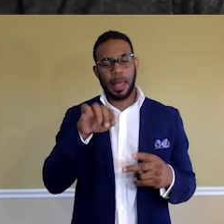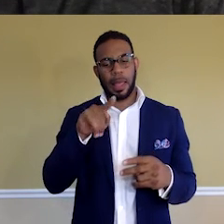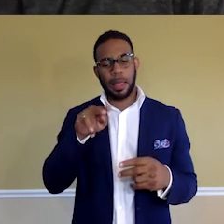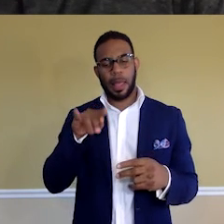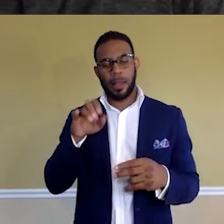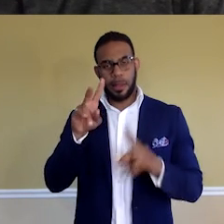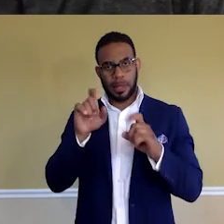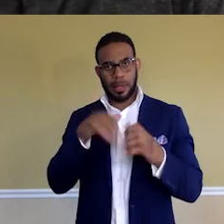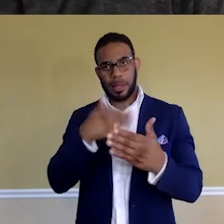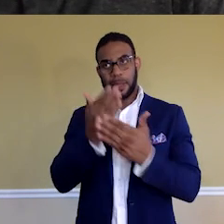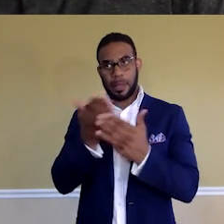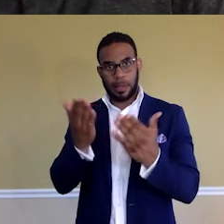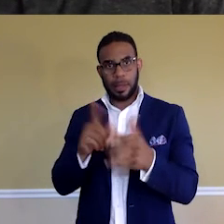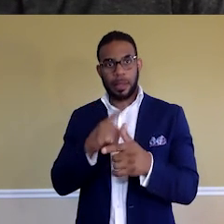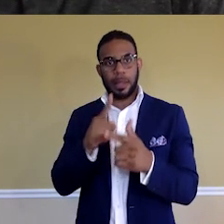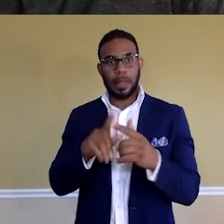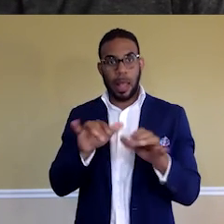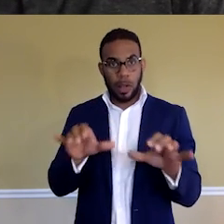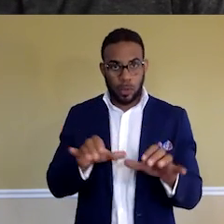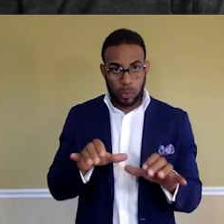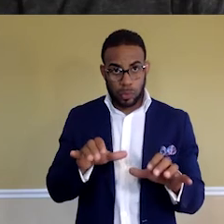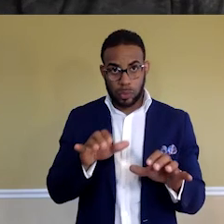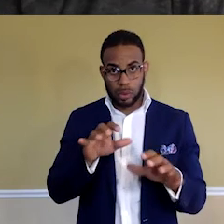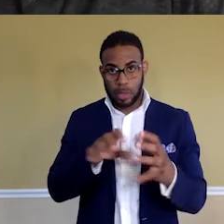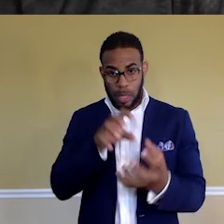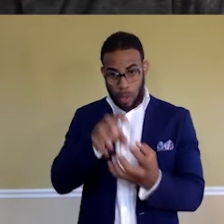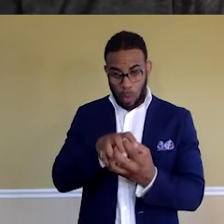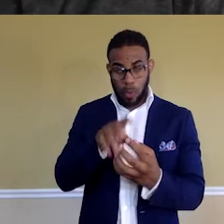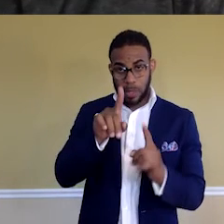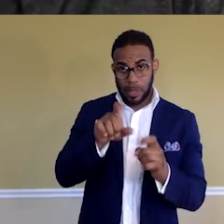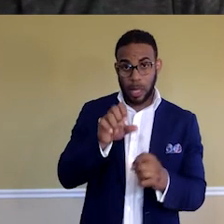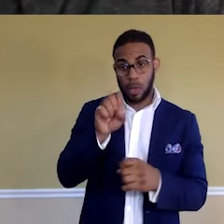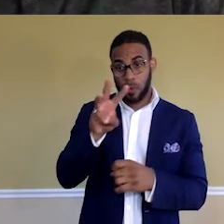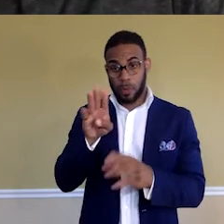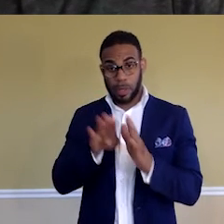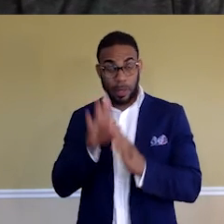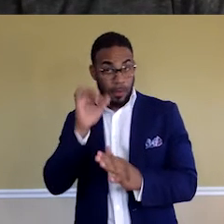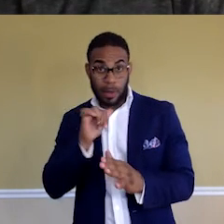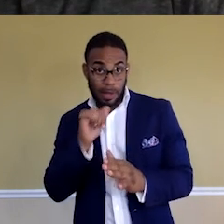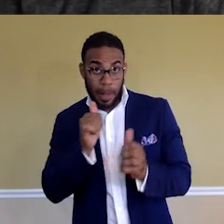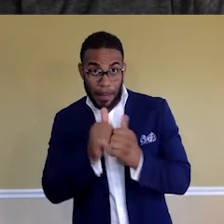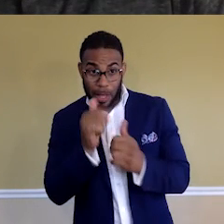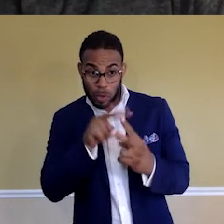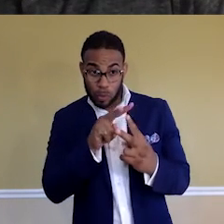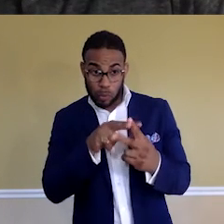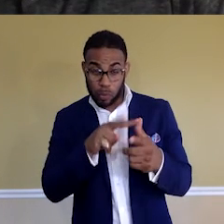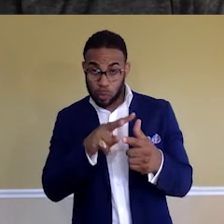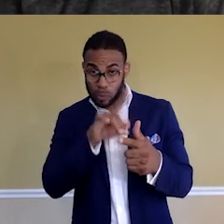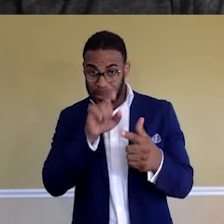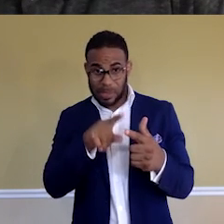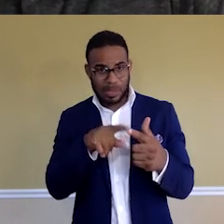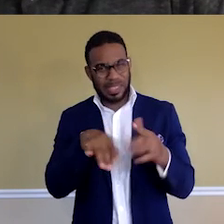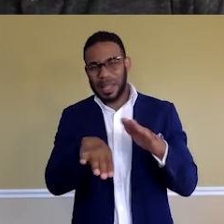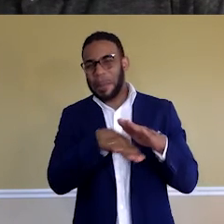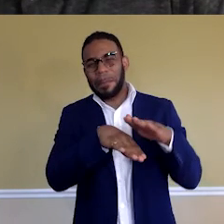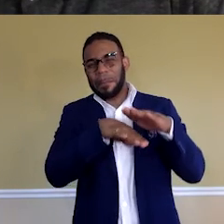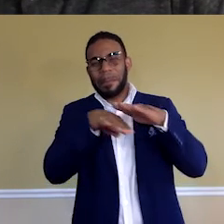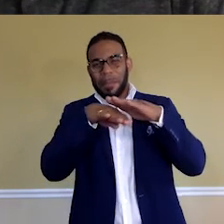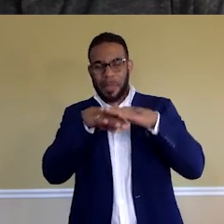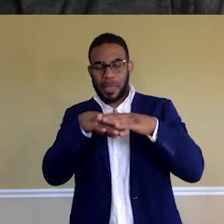DevQuagia. Then after that, you do a coding test. after that, if you now pass those two tests, the test is just basics for the mobile phone. If you pass that,